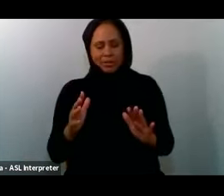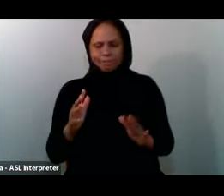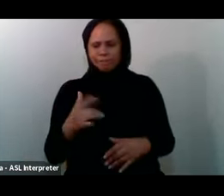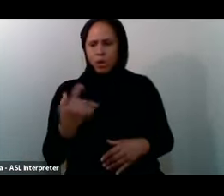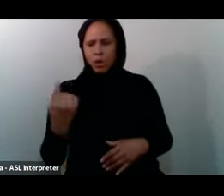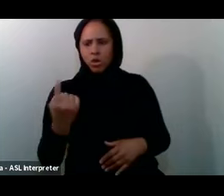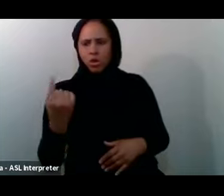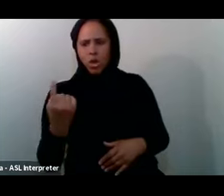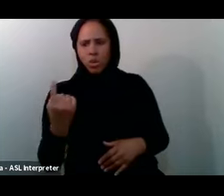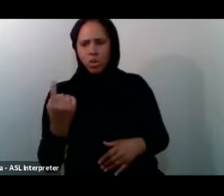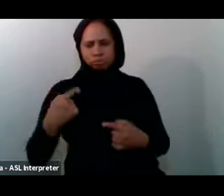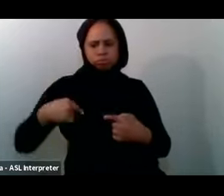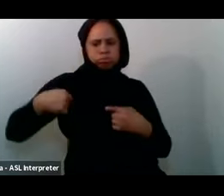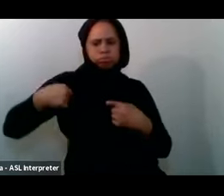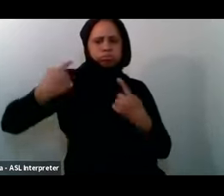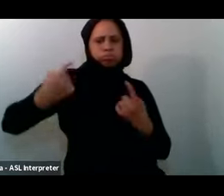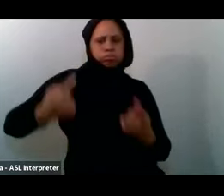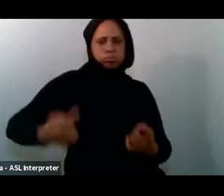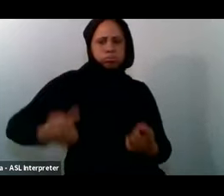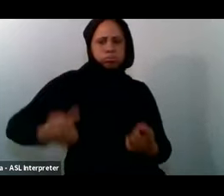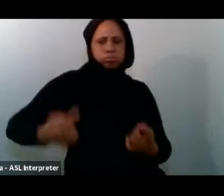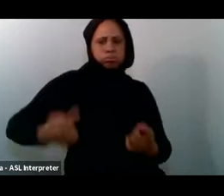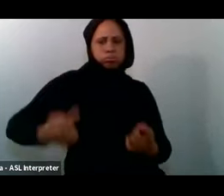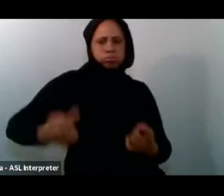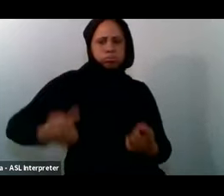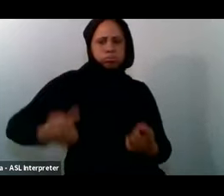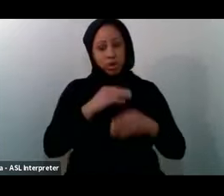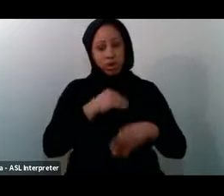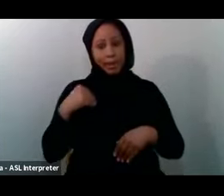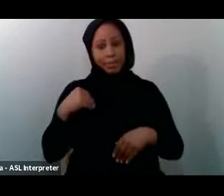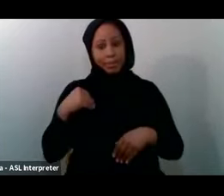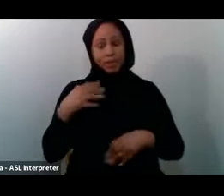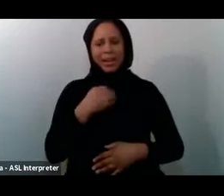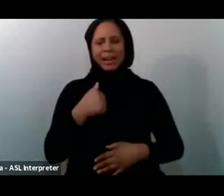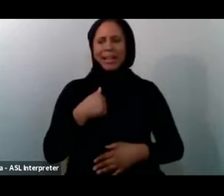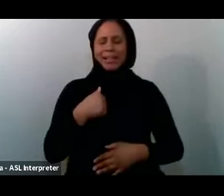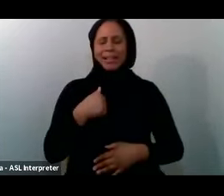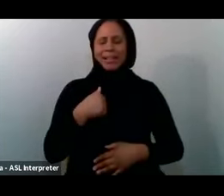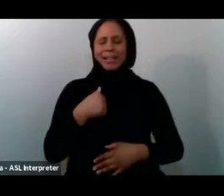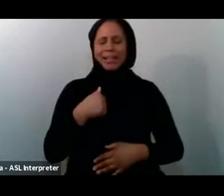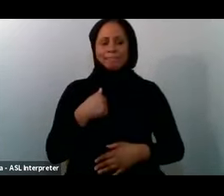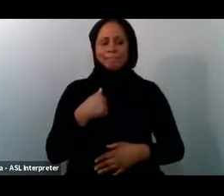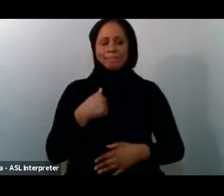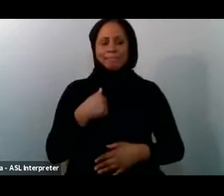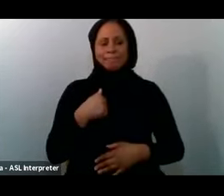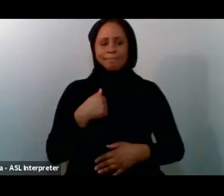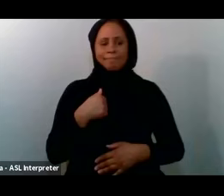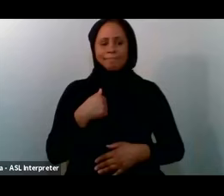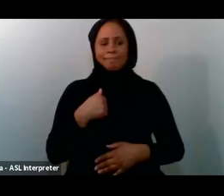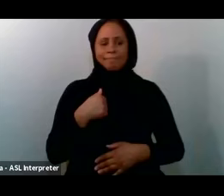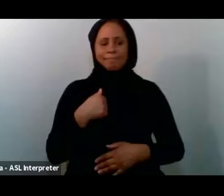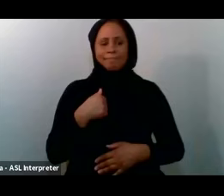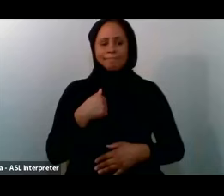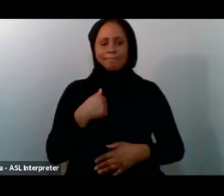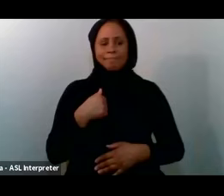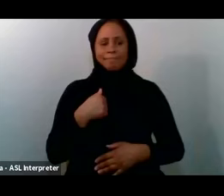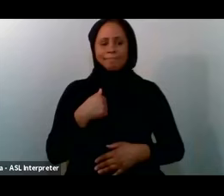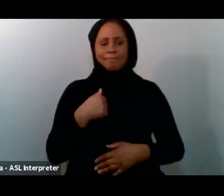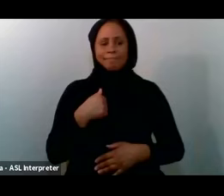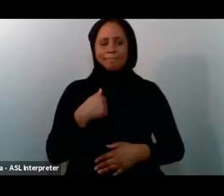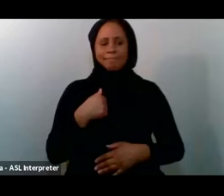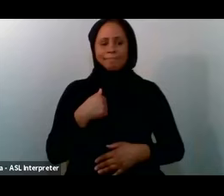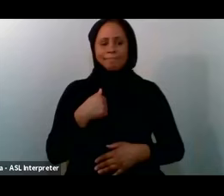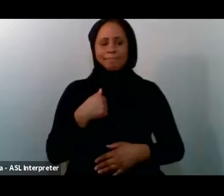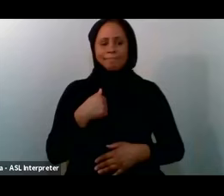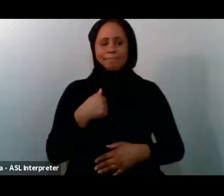We've had Community members And I speak About my own Experience When it Comes to Special Needs My own Father Is a Someone